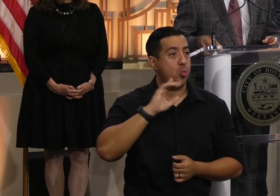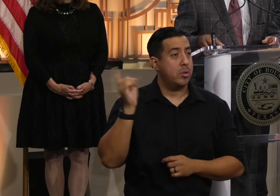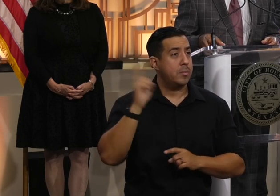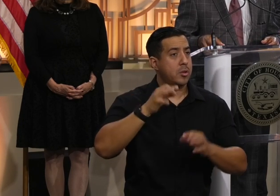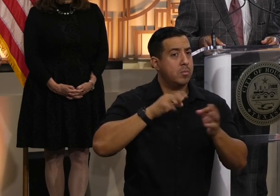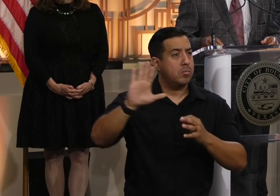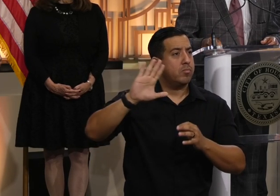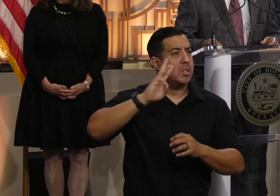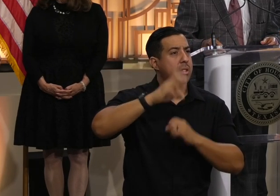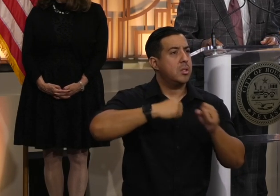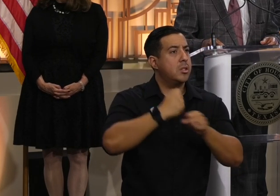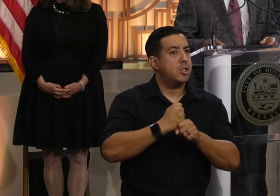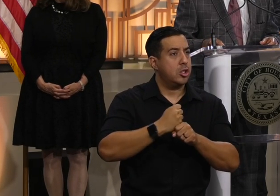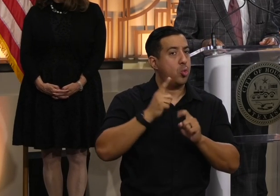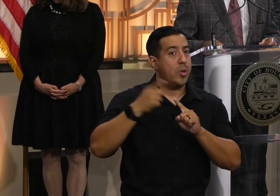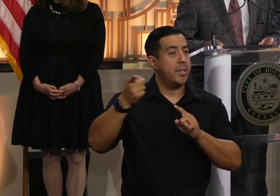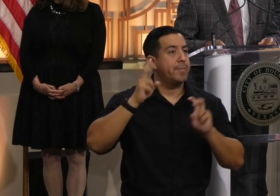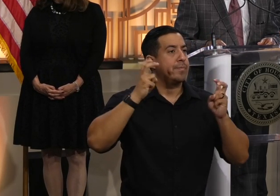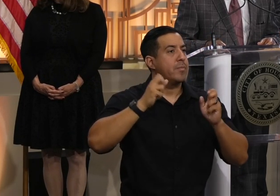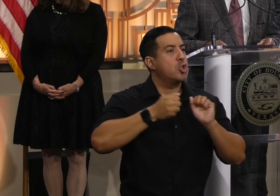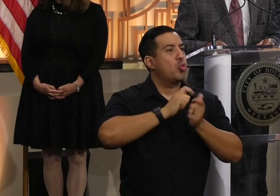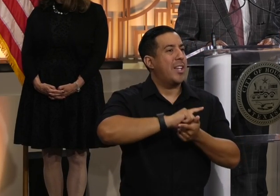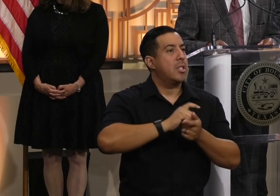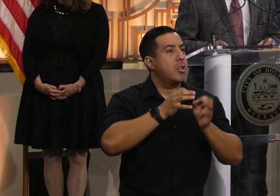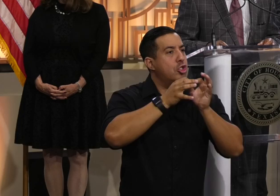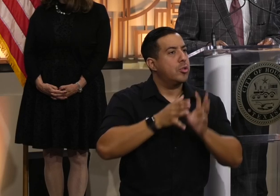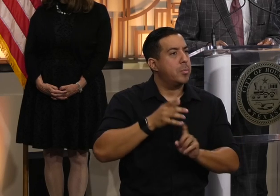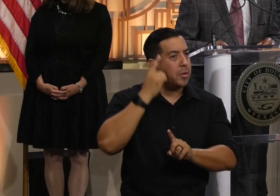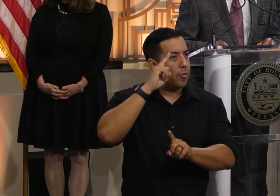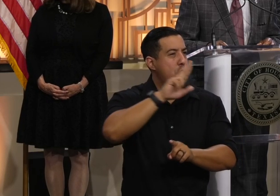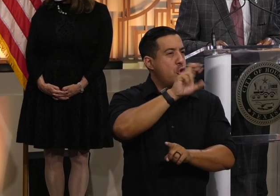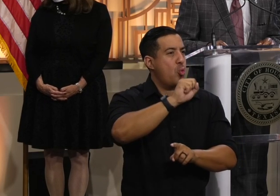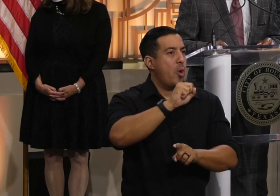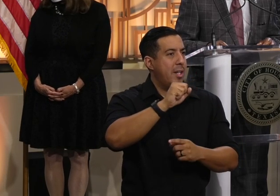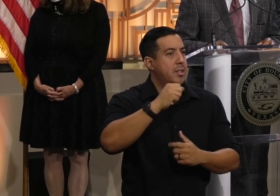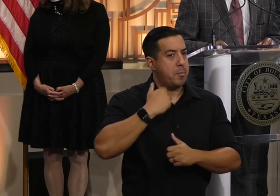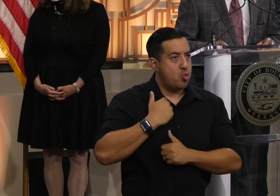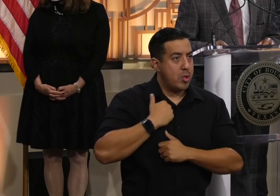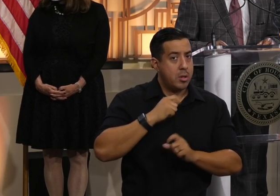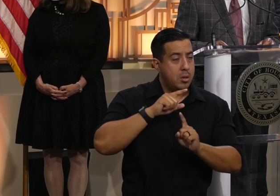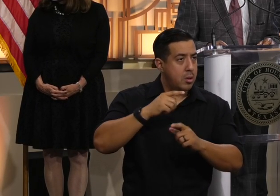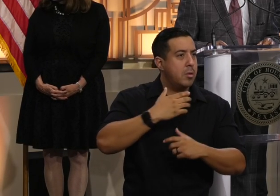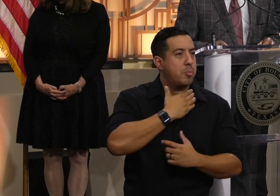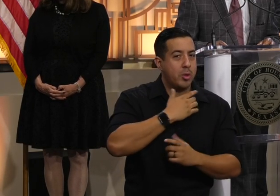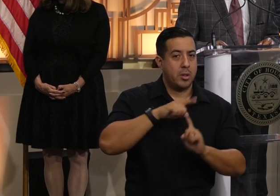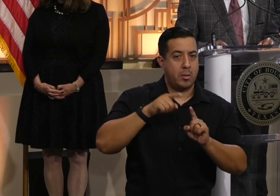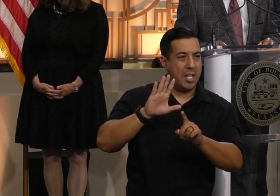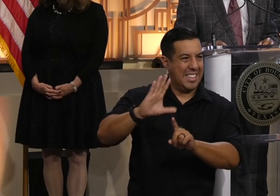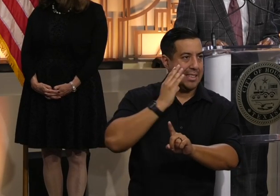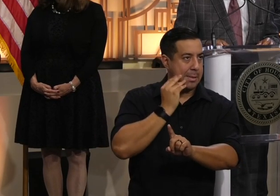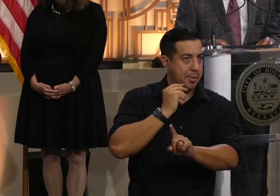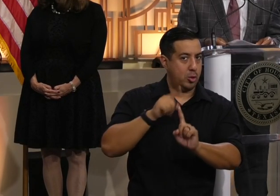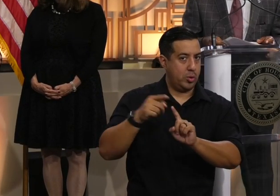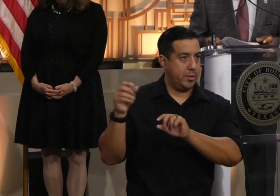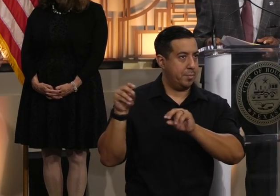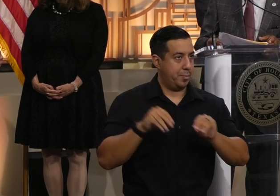-year journey as an Afghan translator with the United States Marine and his experience reselling parolees in